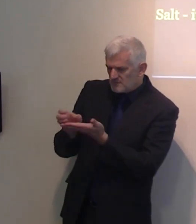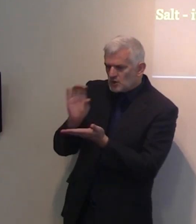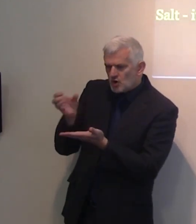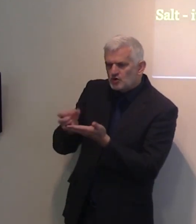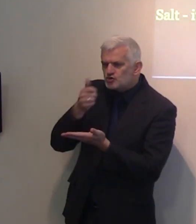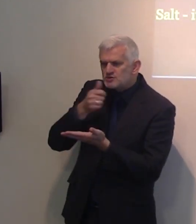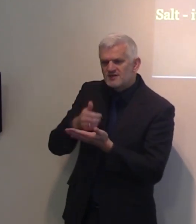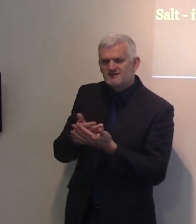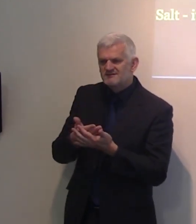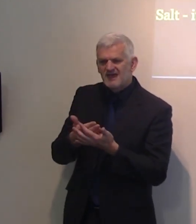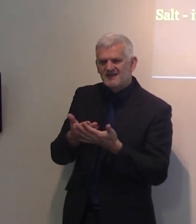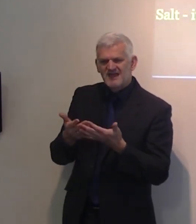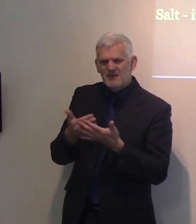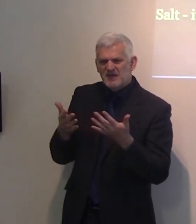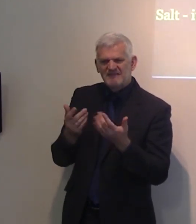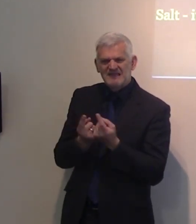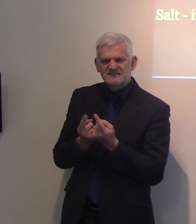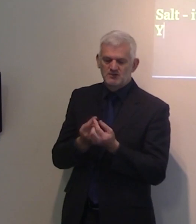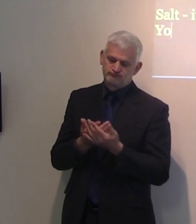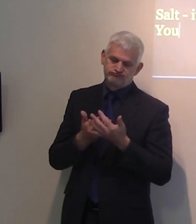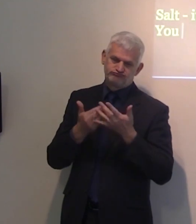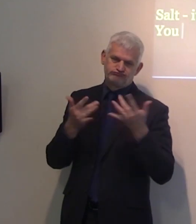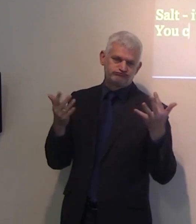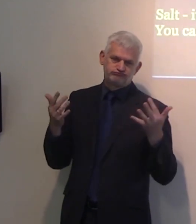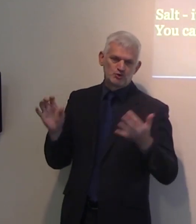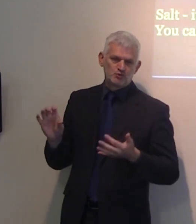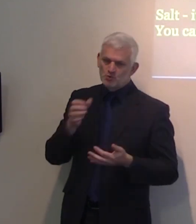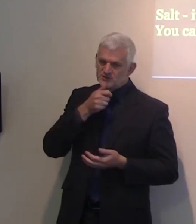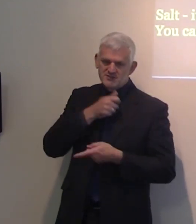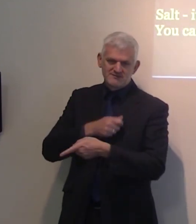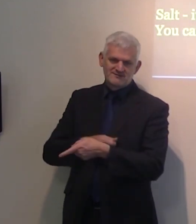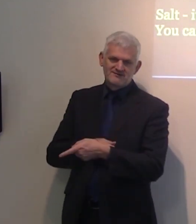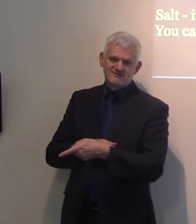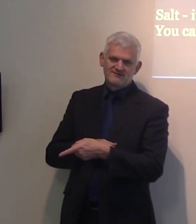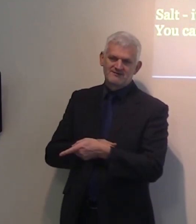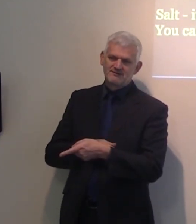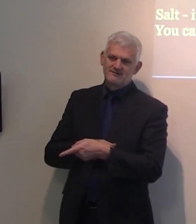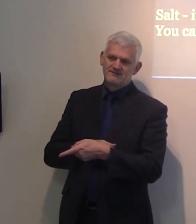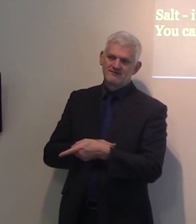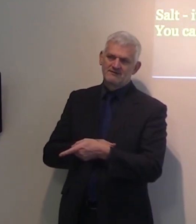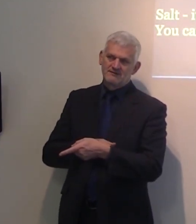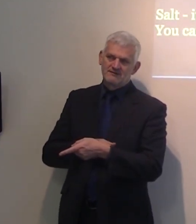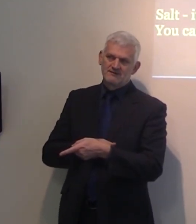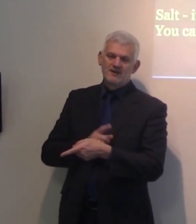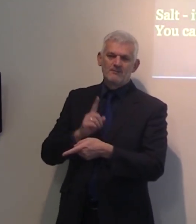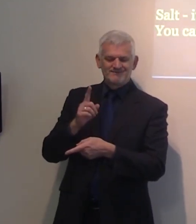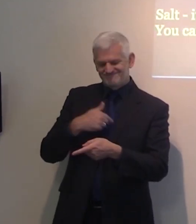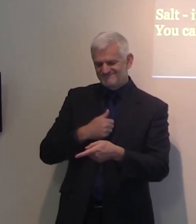But believe me, before we go any further, we are not talking about cuisine. We are